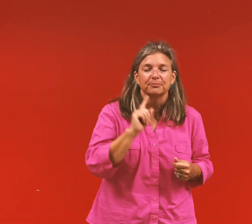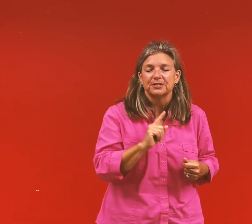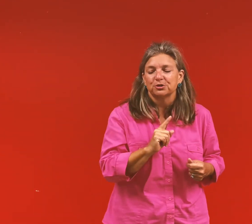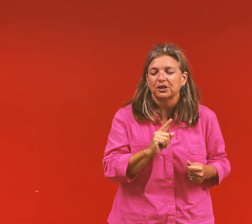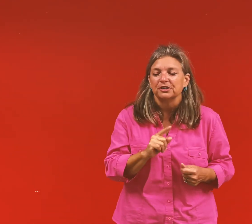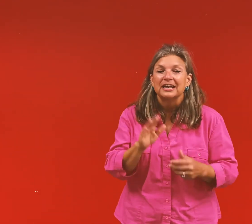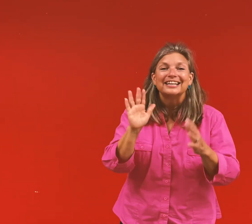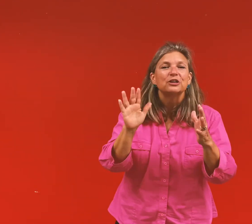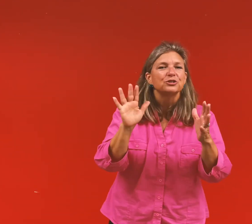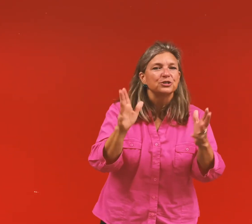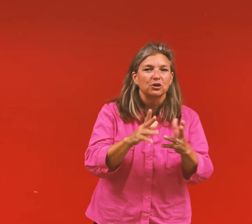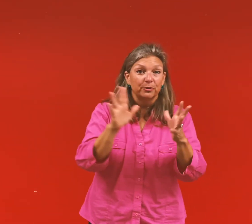my sister, Carolyn. Here's the song, you ready?